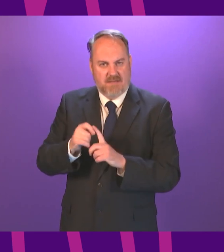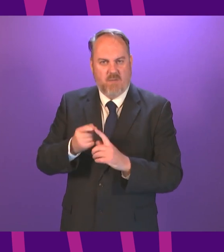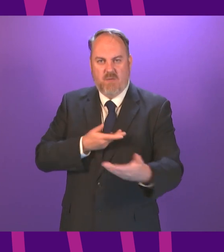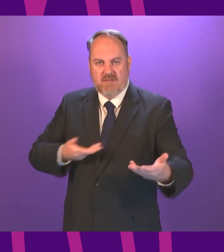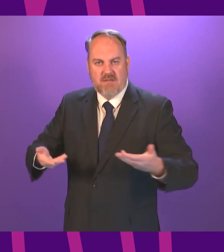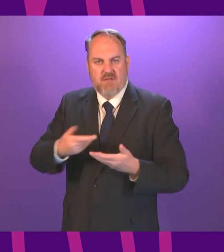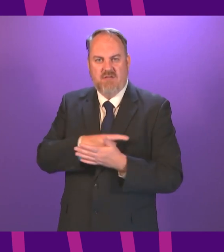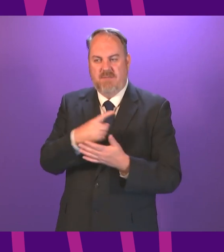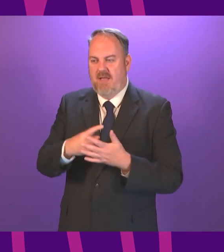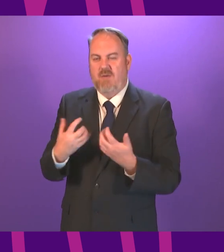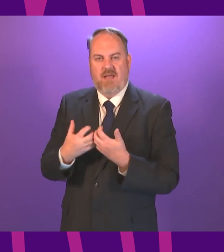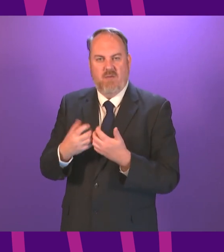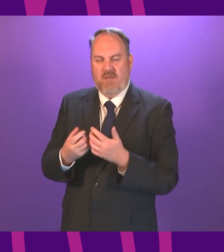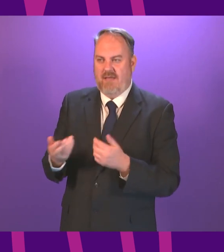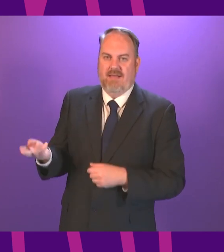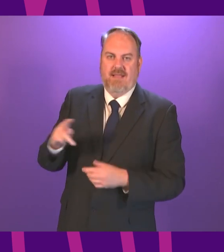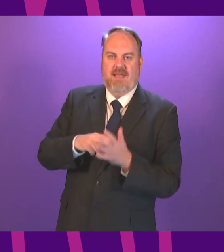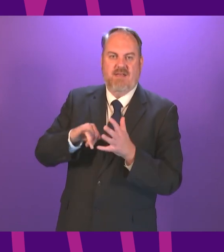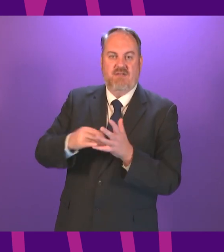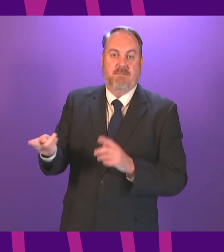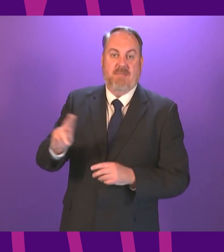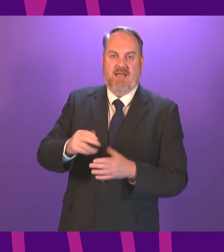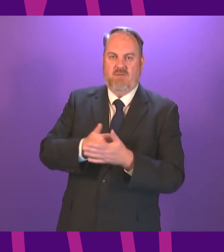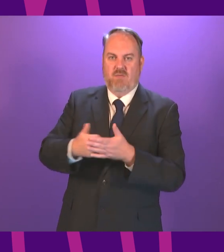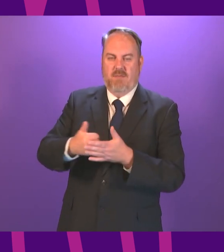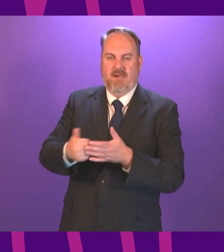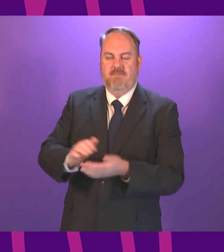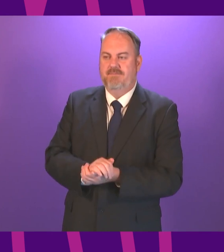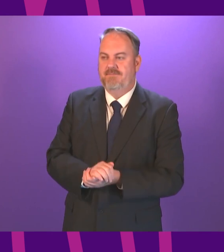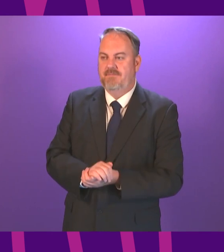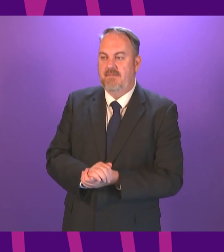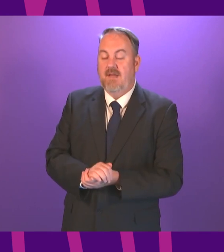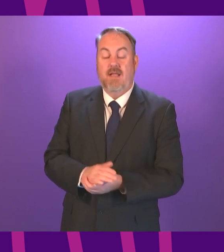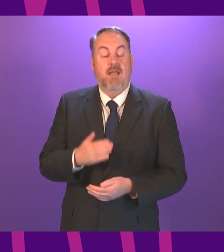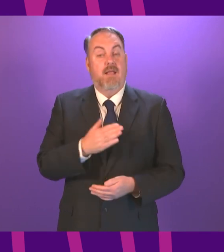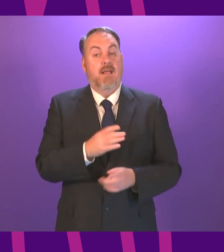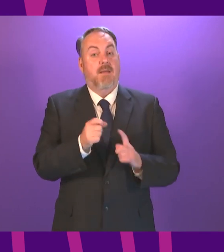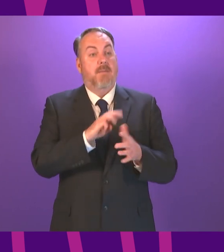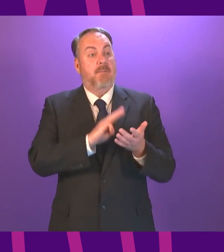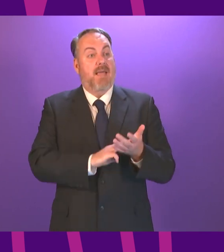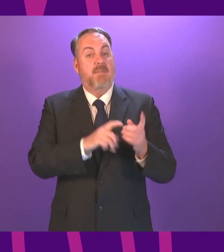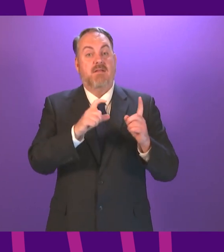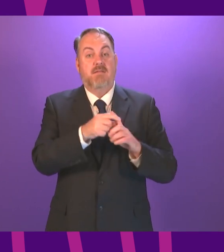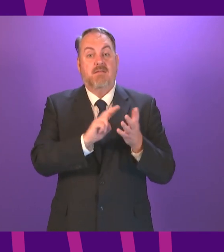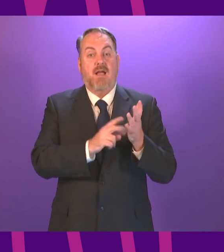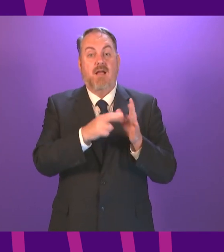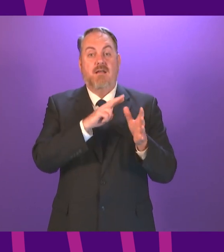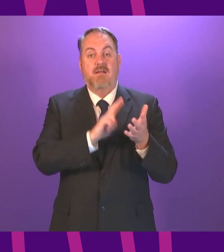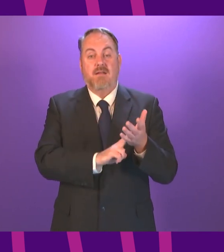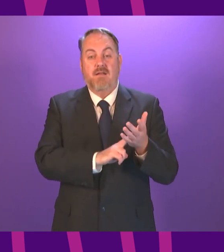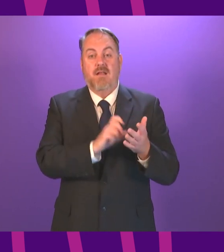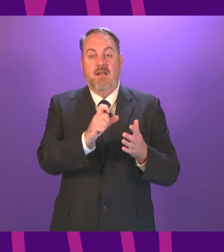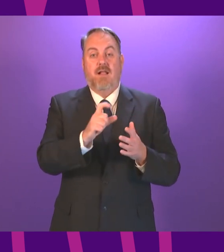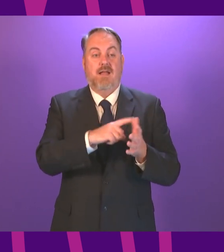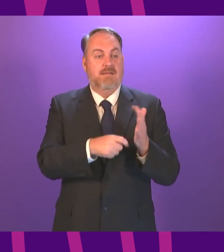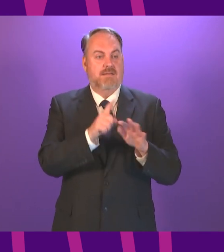remobilisation of the NHS turning to Pam Duncan Glancy you are rightly getting plaudits from across the chamber because